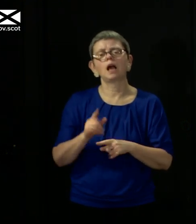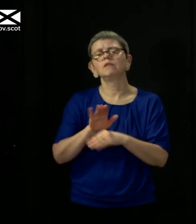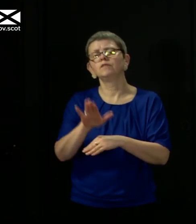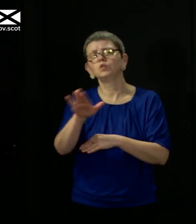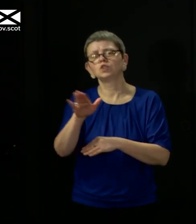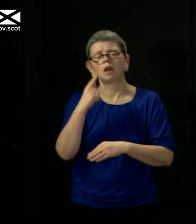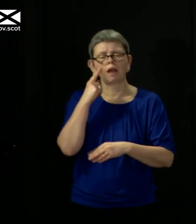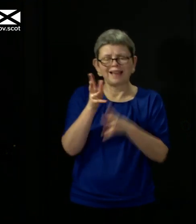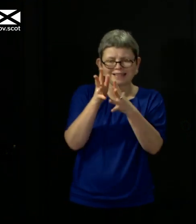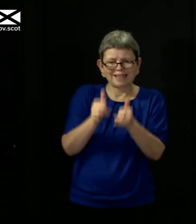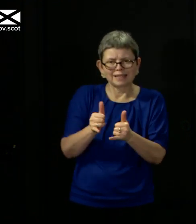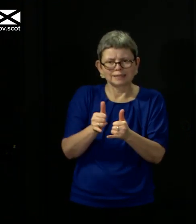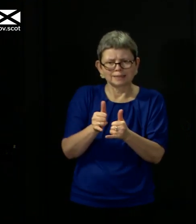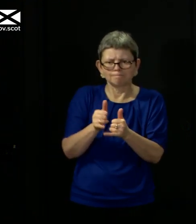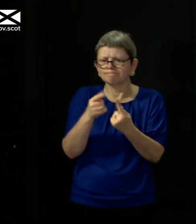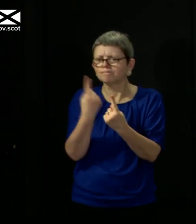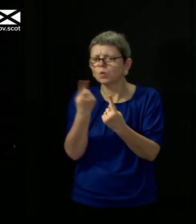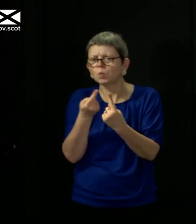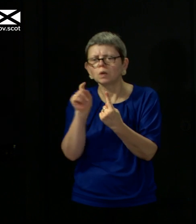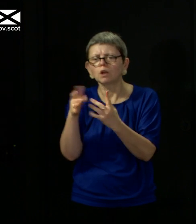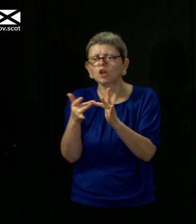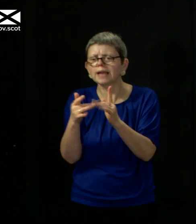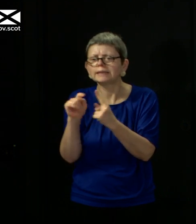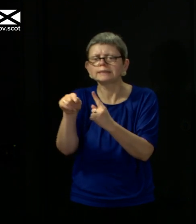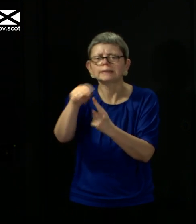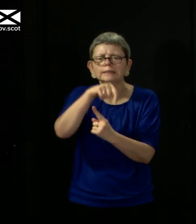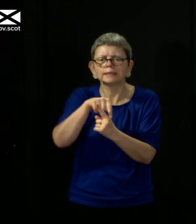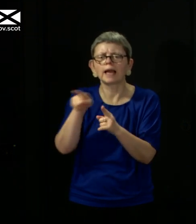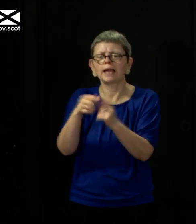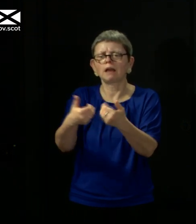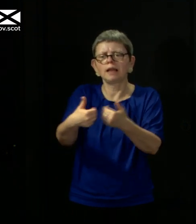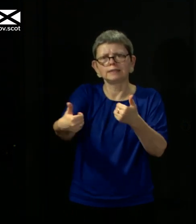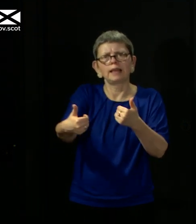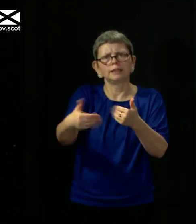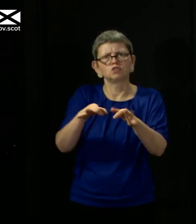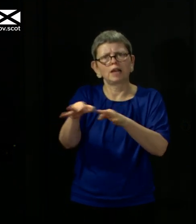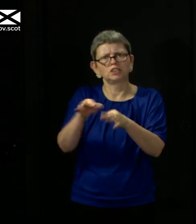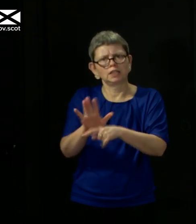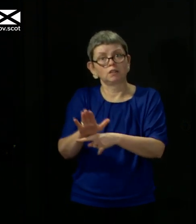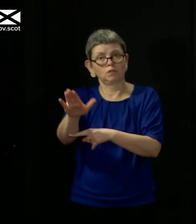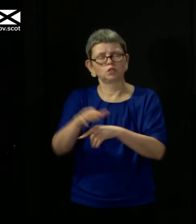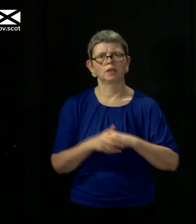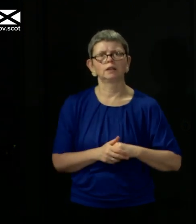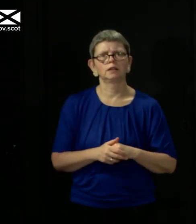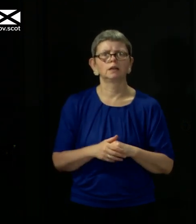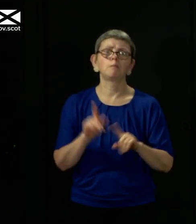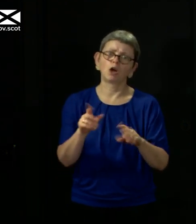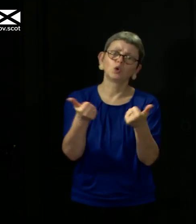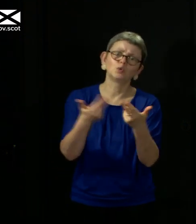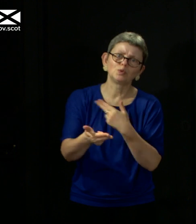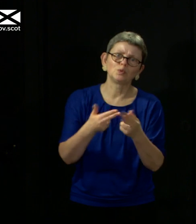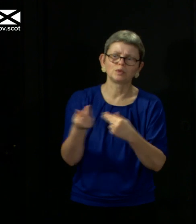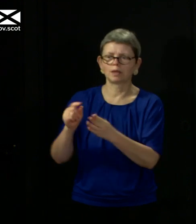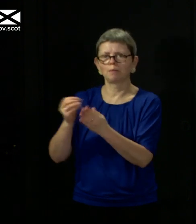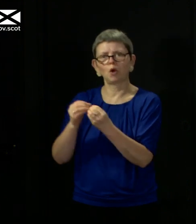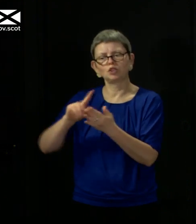isolate approach as part of our strategy for the next phase. On the question, let me say, first of all, it's good to see Boris Johnson back at work